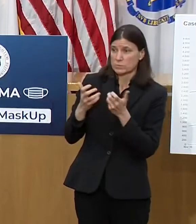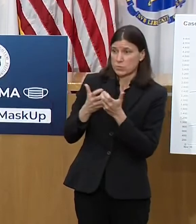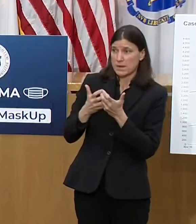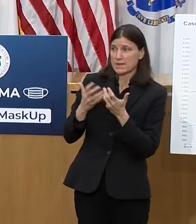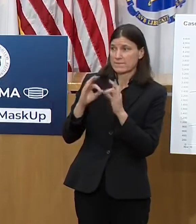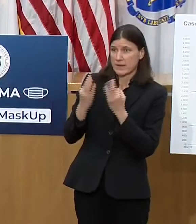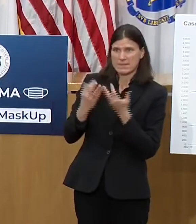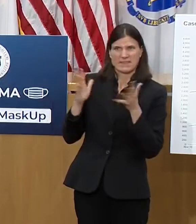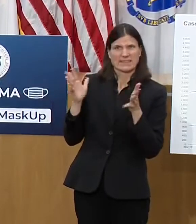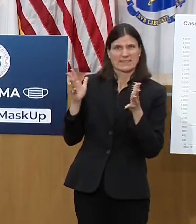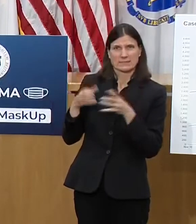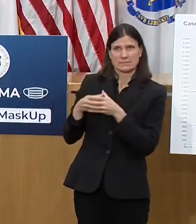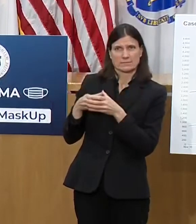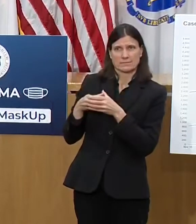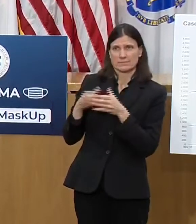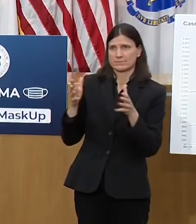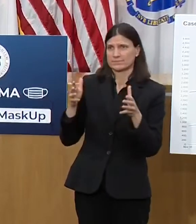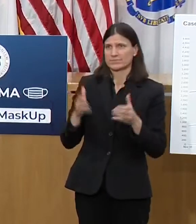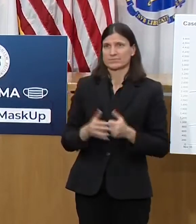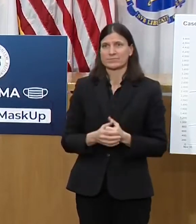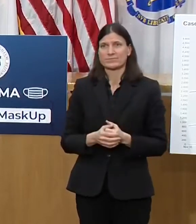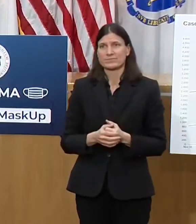for those you love and for yourselves.